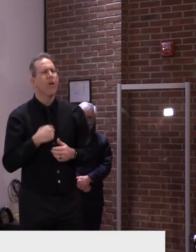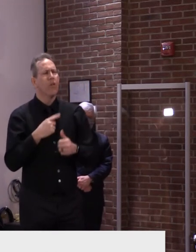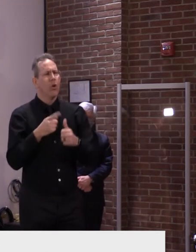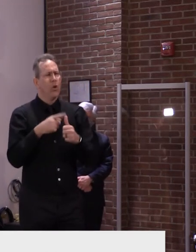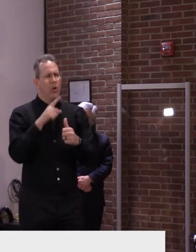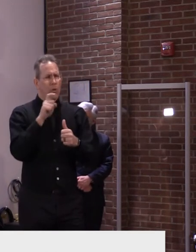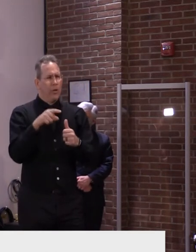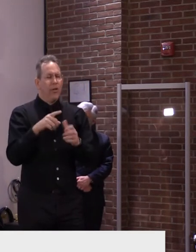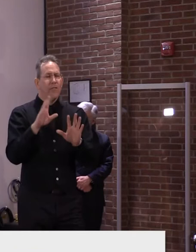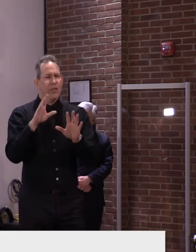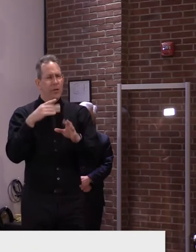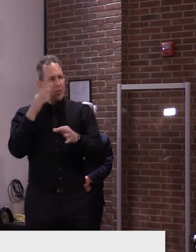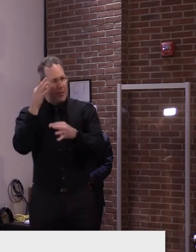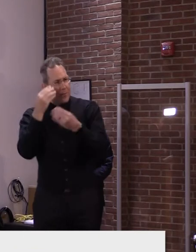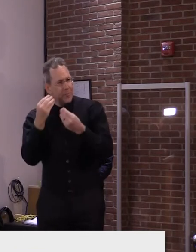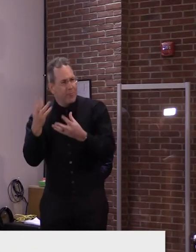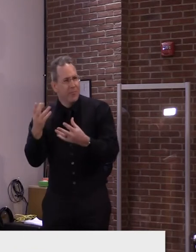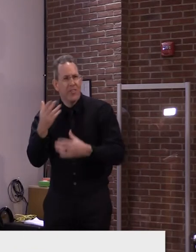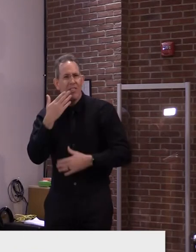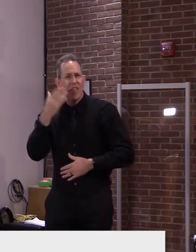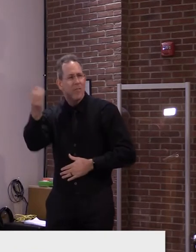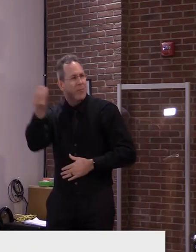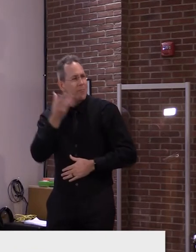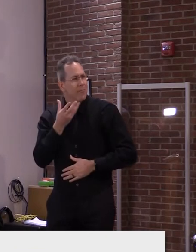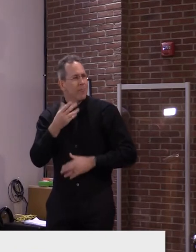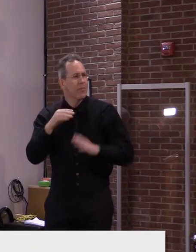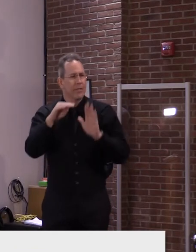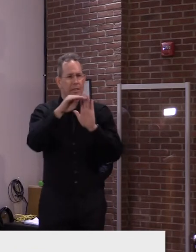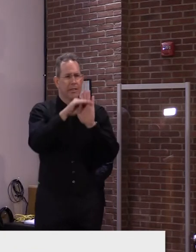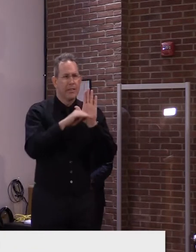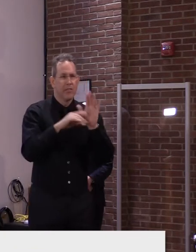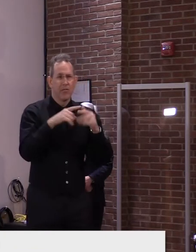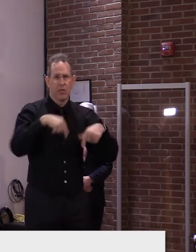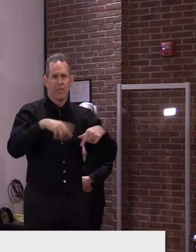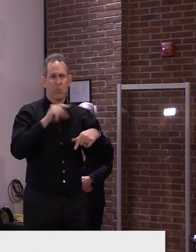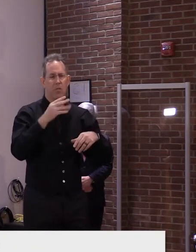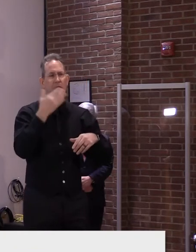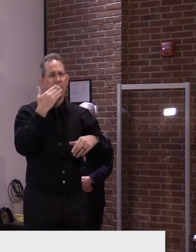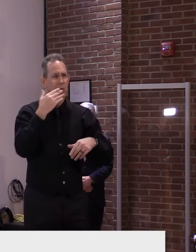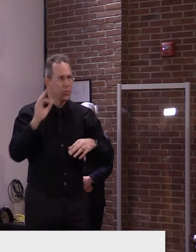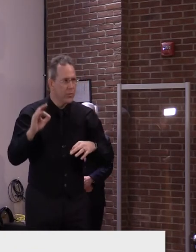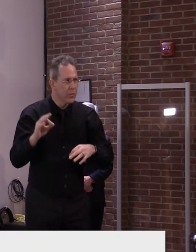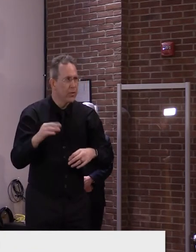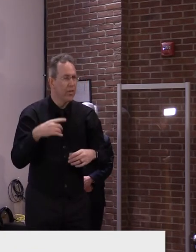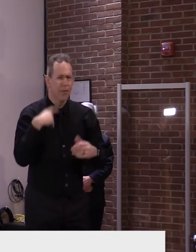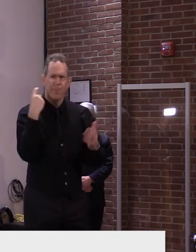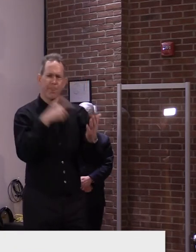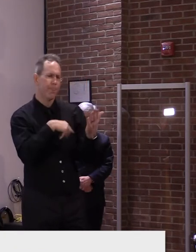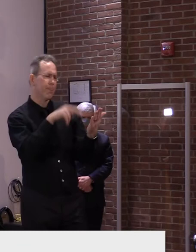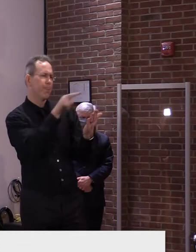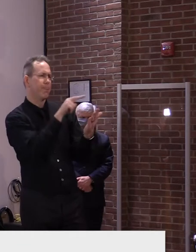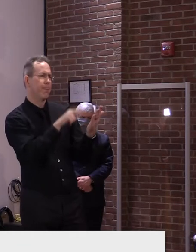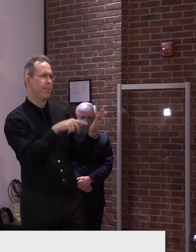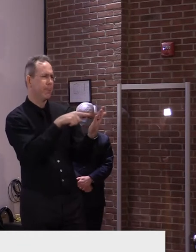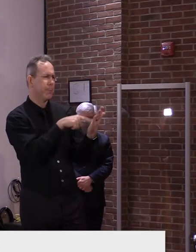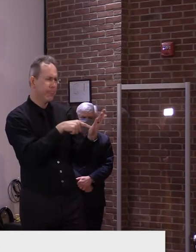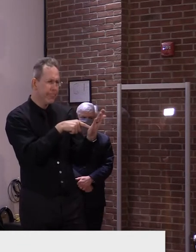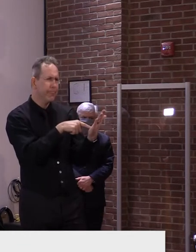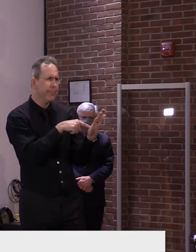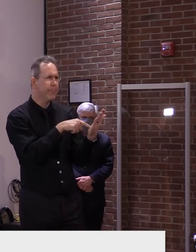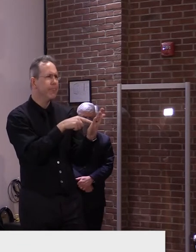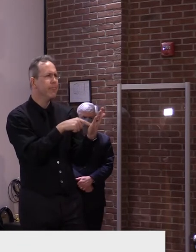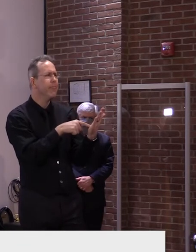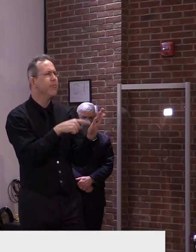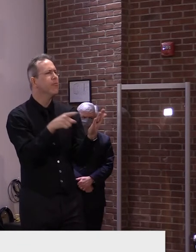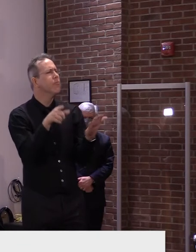list of outbreaks in Vermont. Um, I noticed on that list, I see a school that have